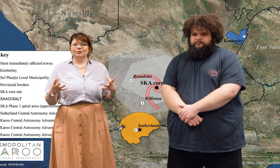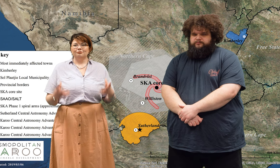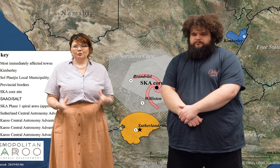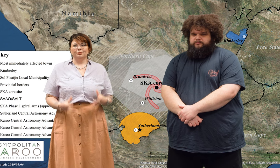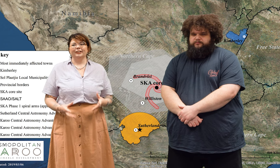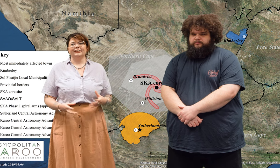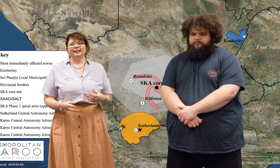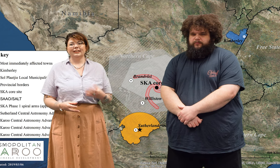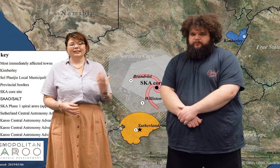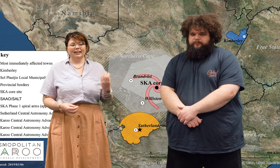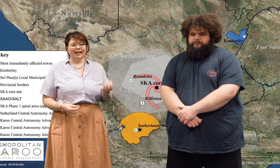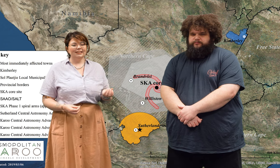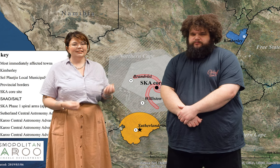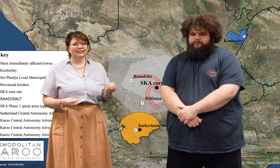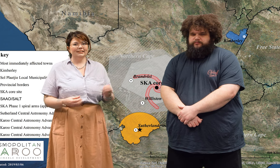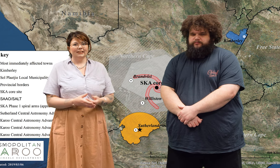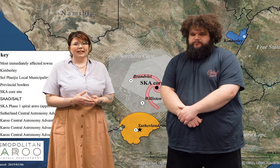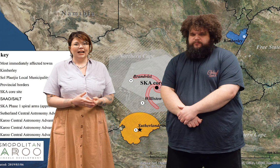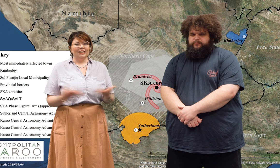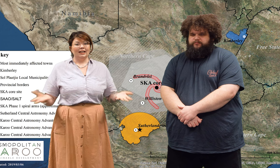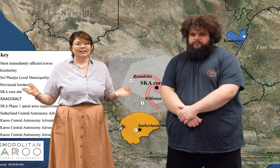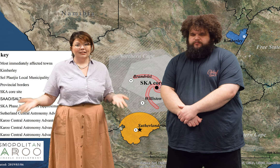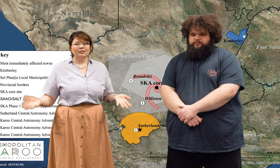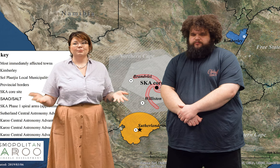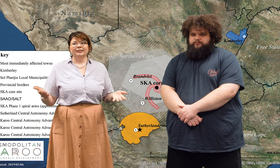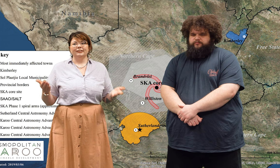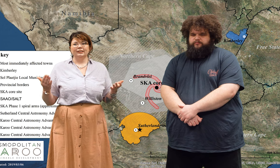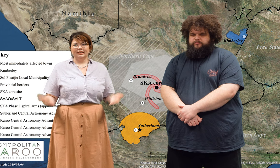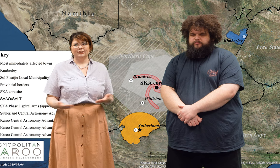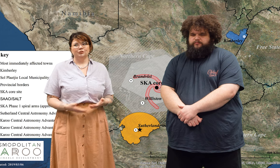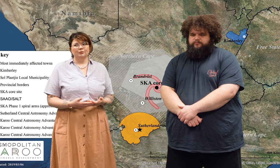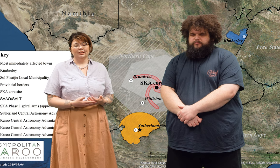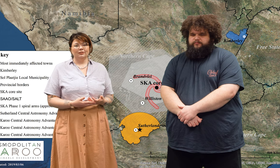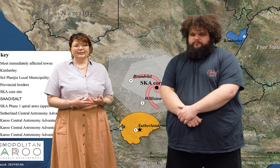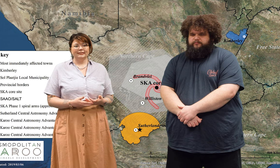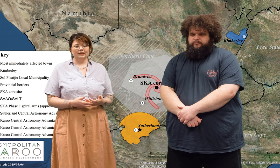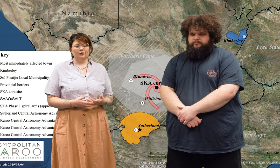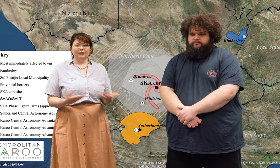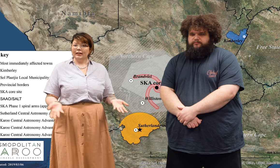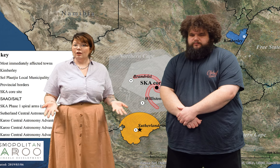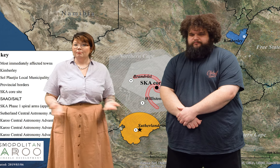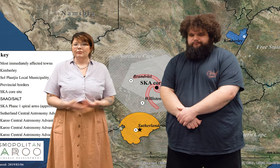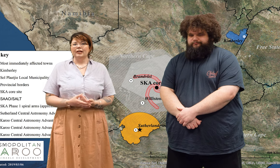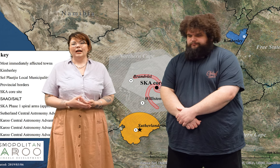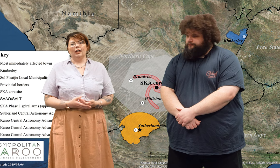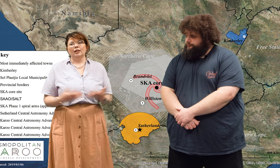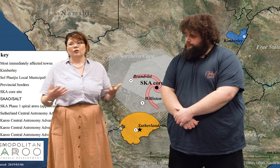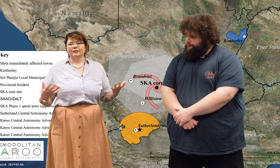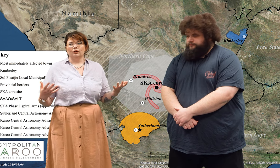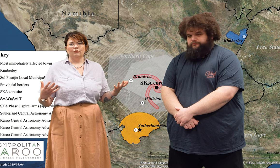footprint, it has inevitably led to a loss of income, a loss of